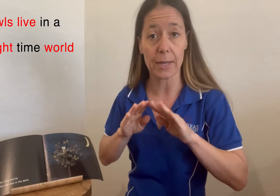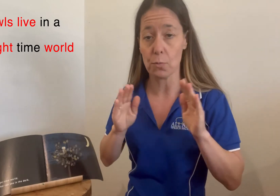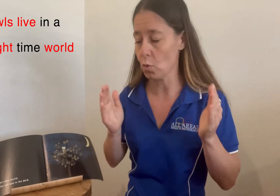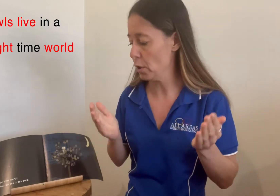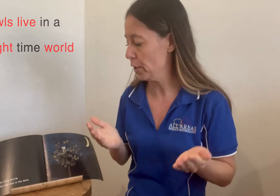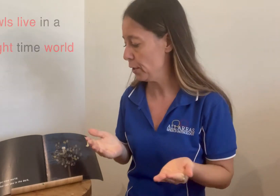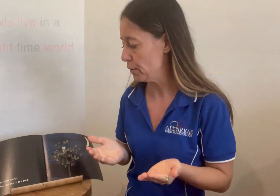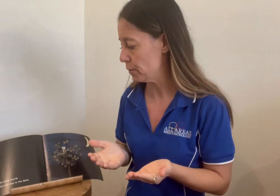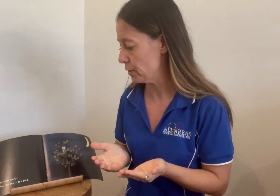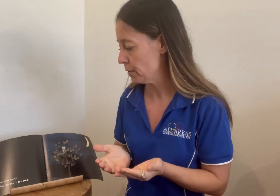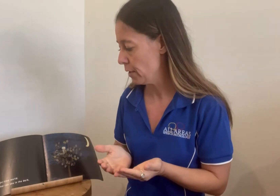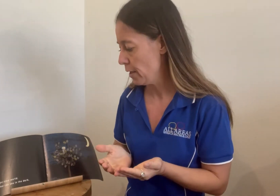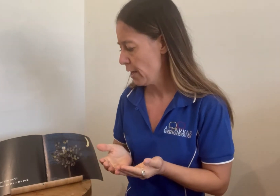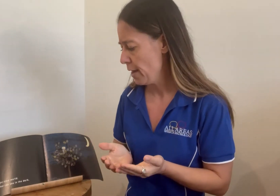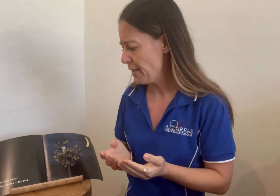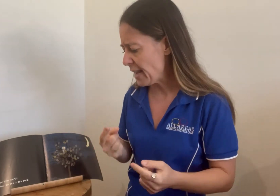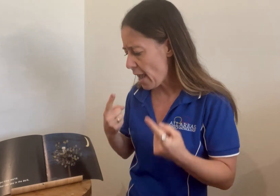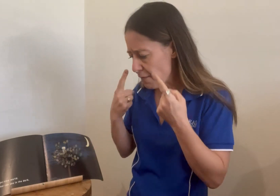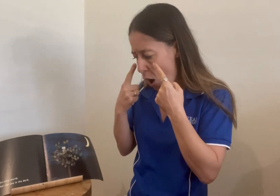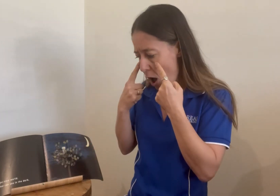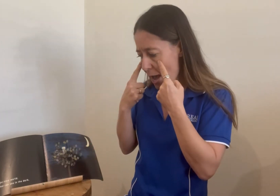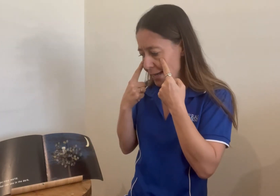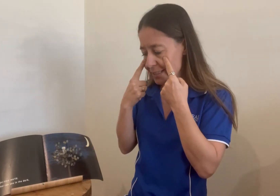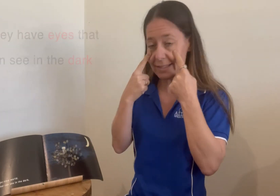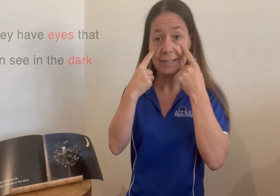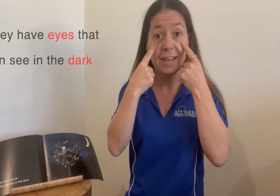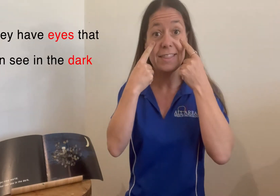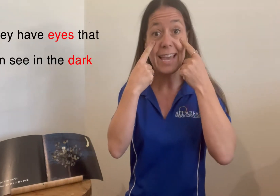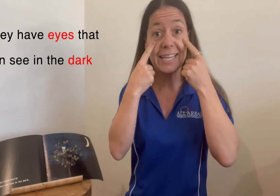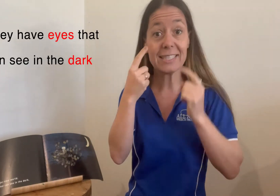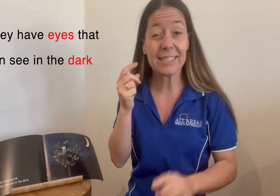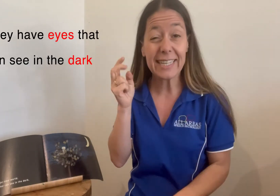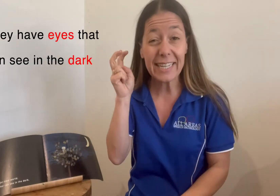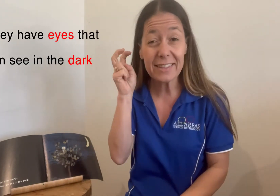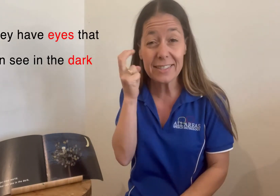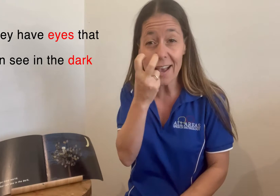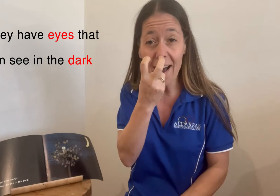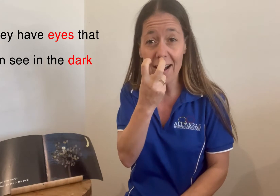world. They have eyes that can see in the dark.